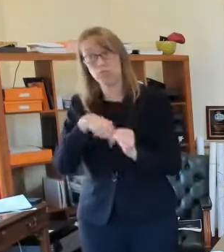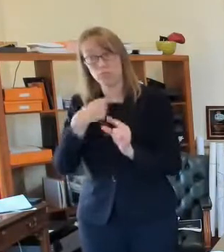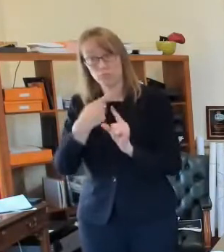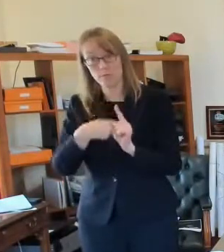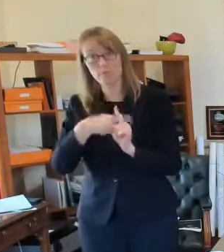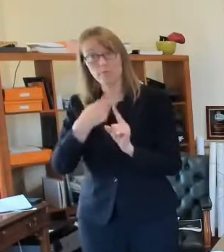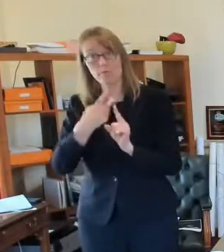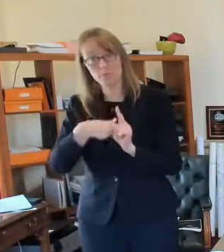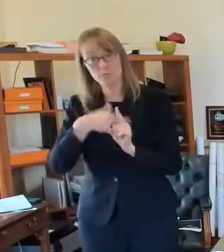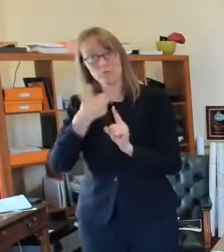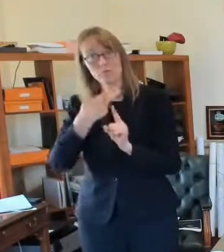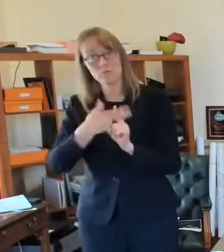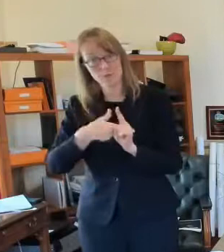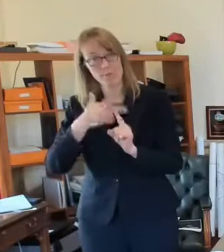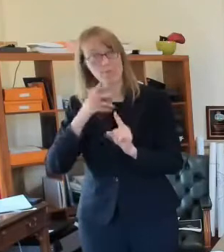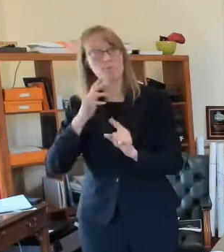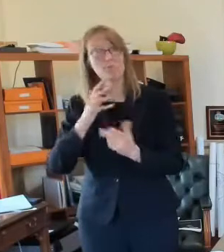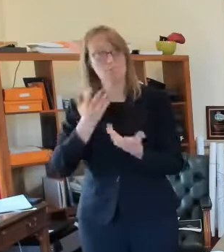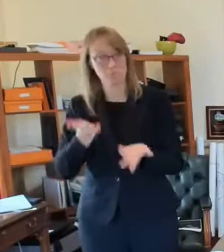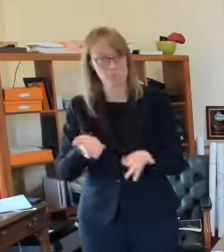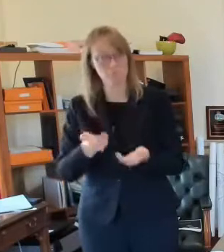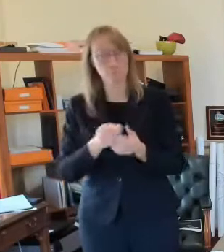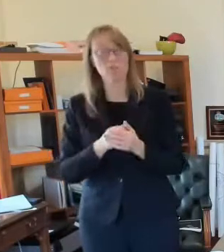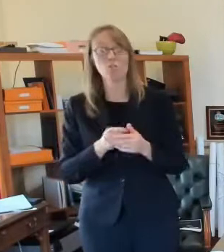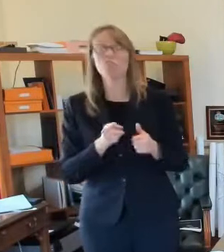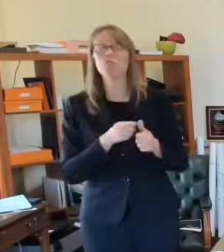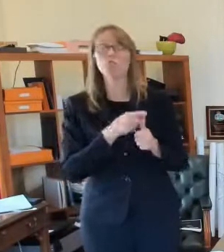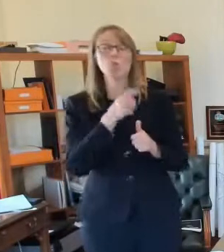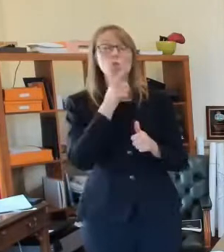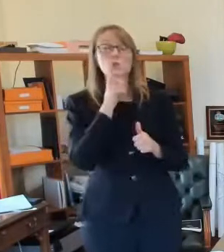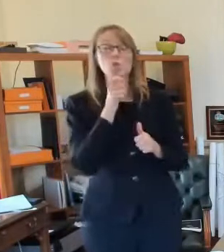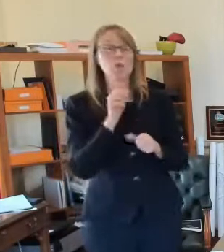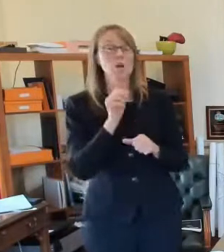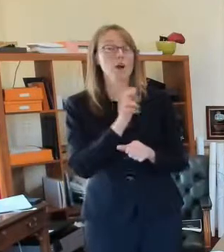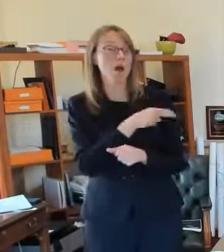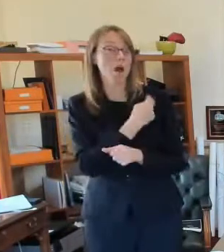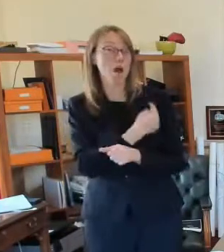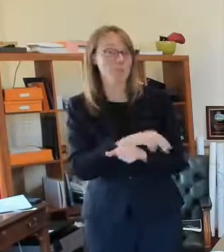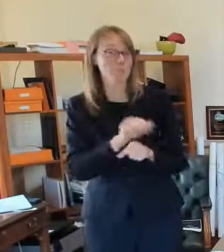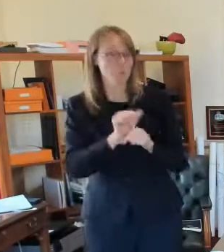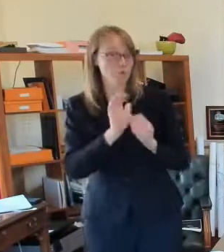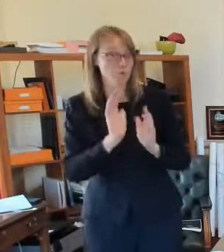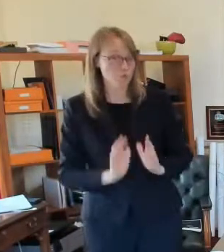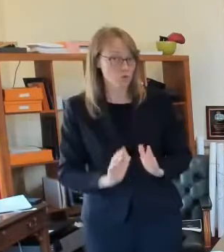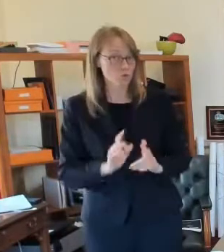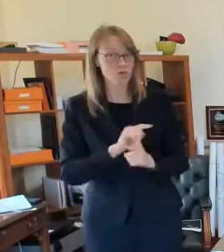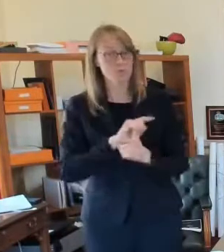then um please fire ems first responders